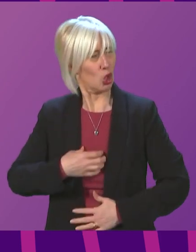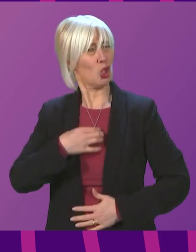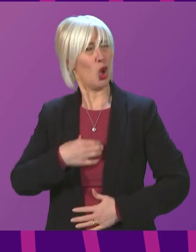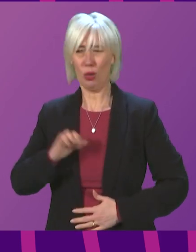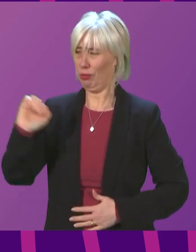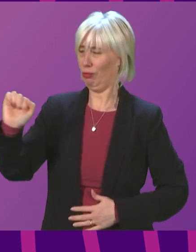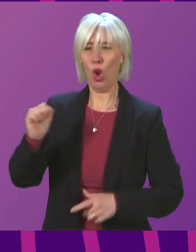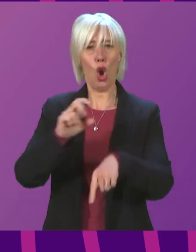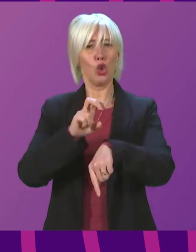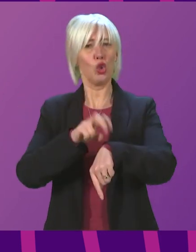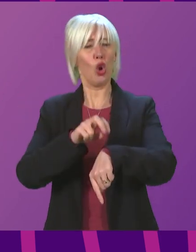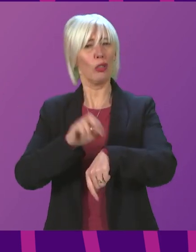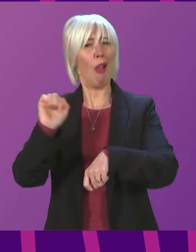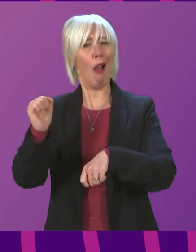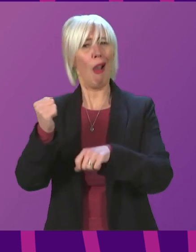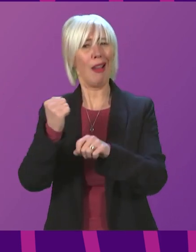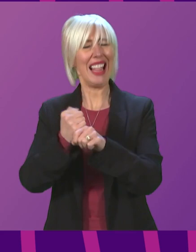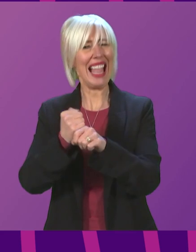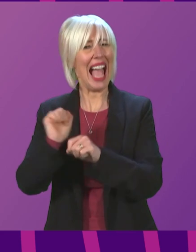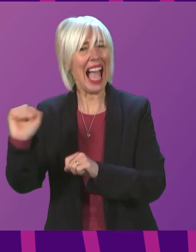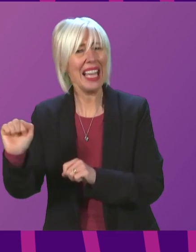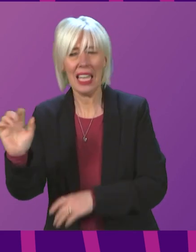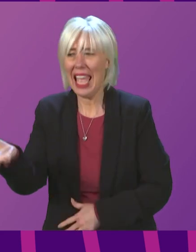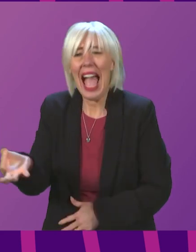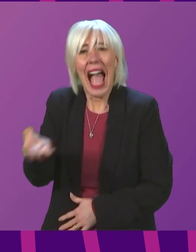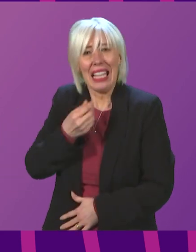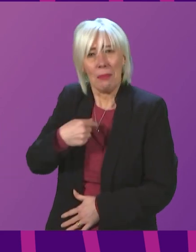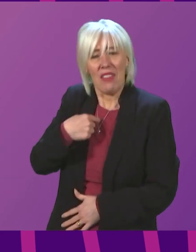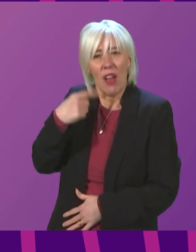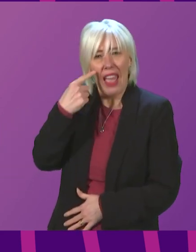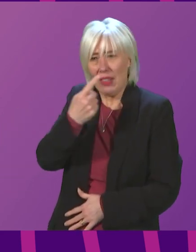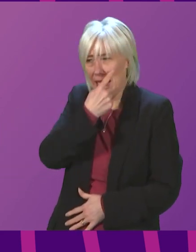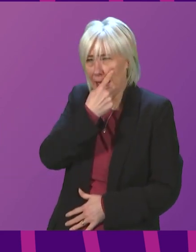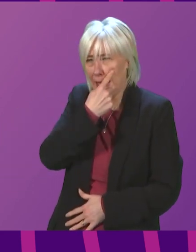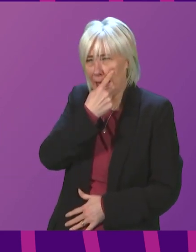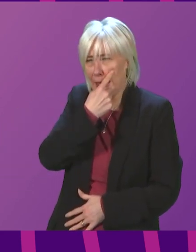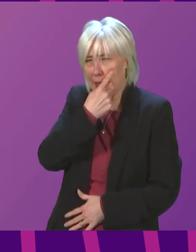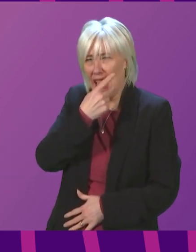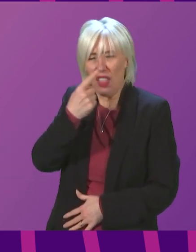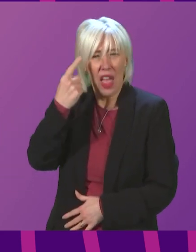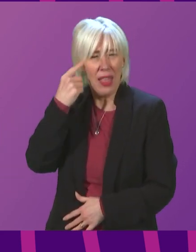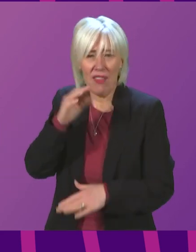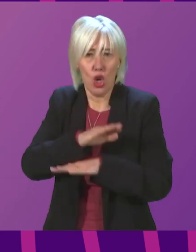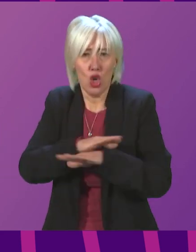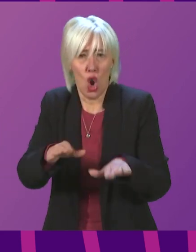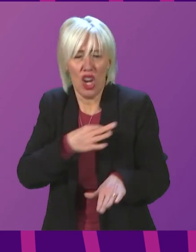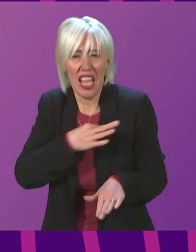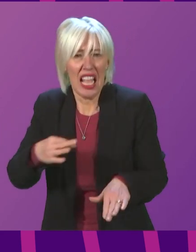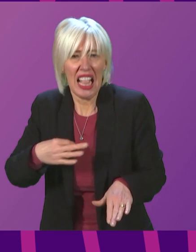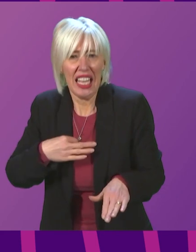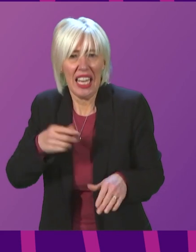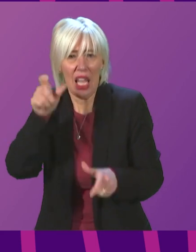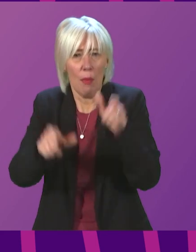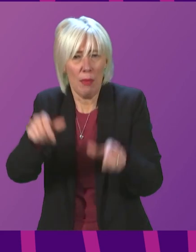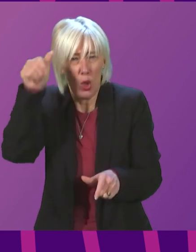Dr Gohani asks me for evidence of things that I think even non-clinically qualified people now